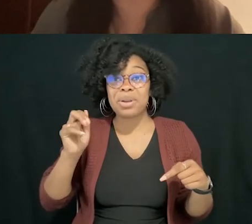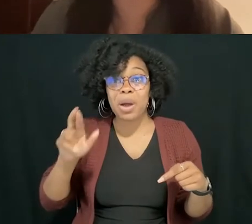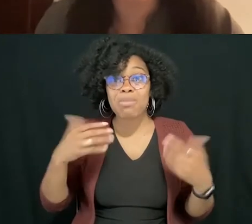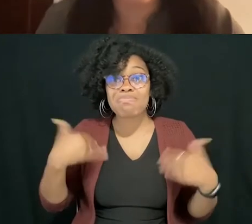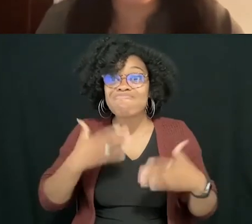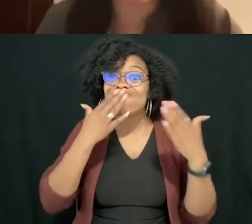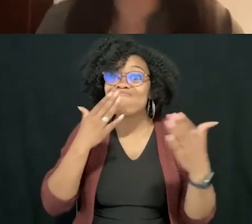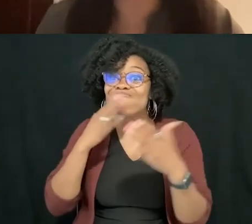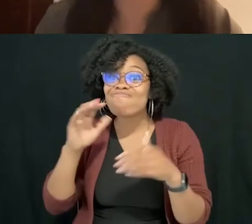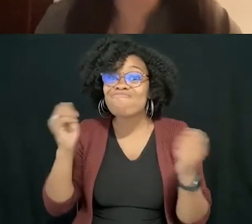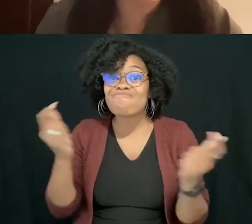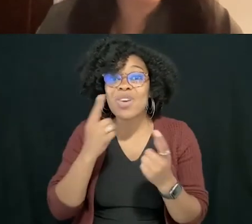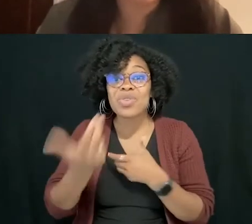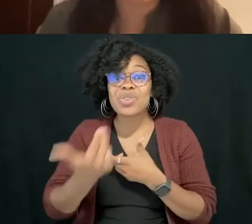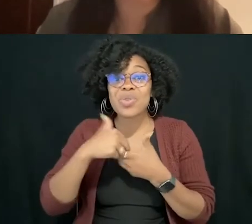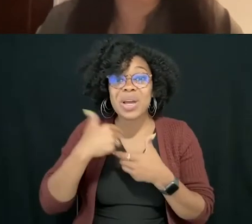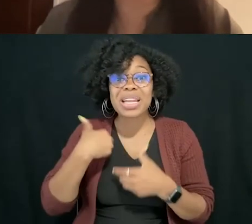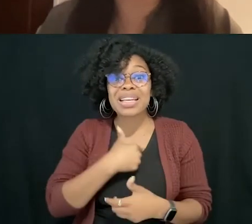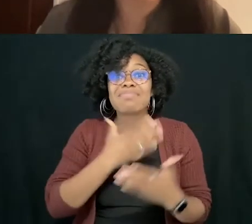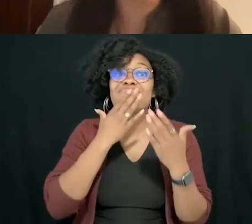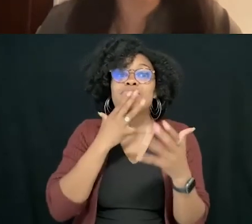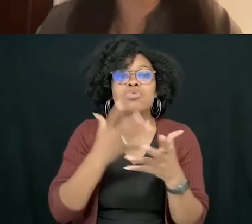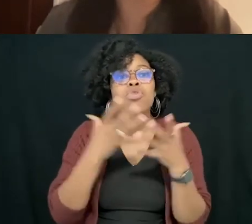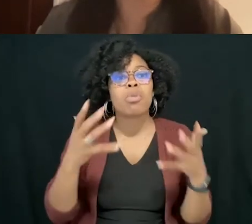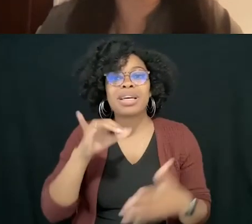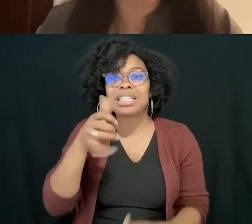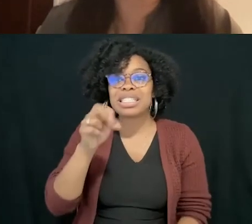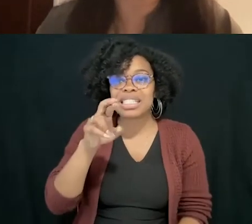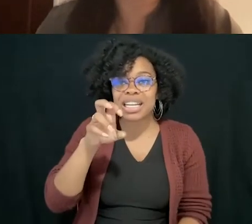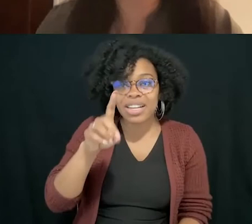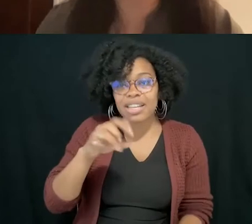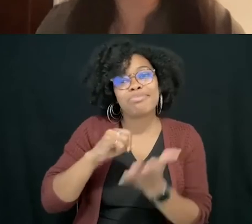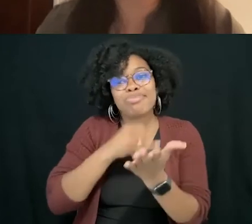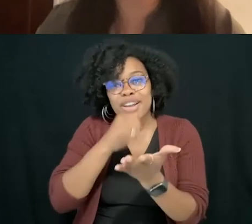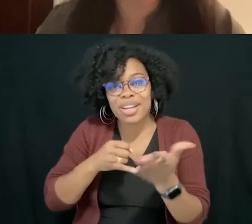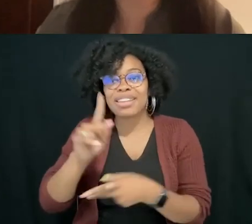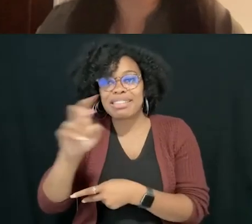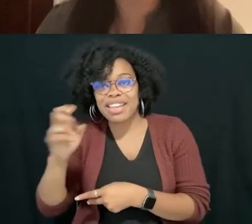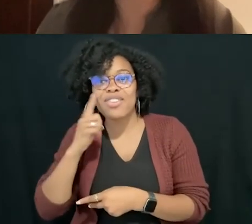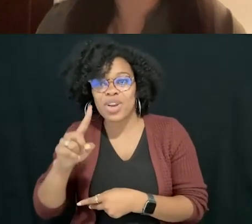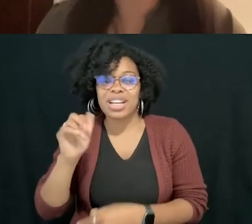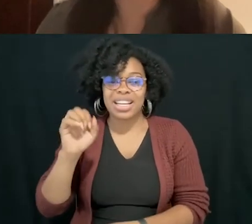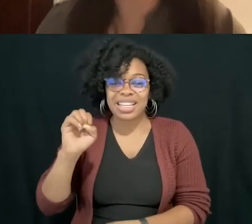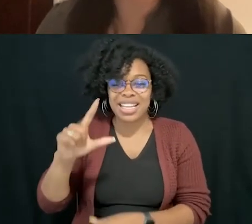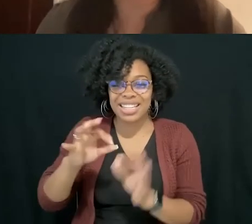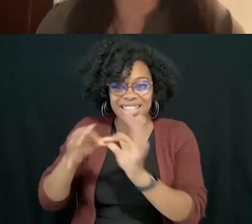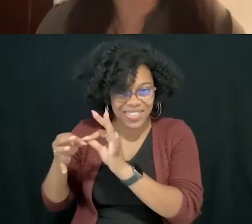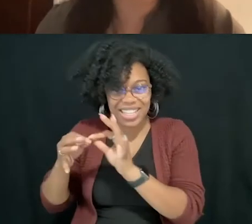joining us. Thank you so much to Jarrett and Chiara for the ASL interpretation. Thank you so much to